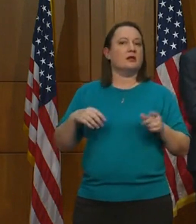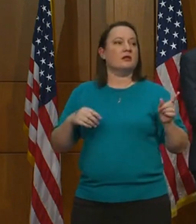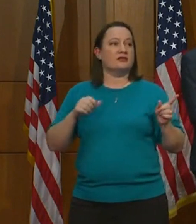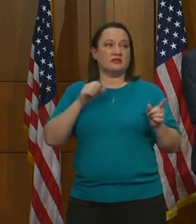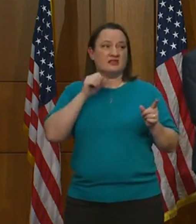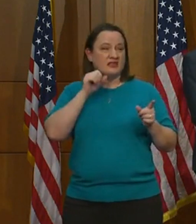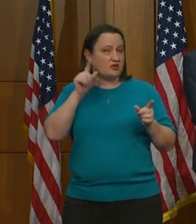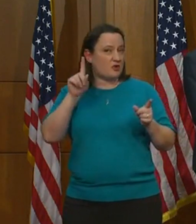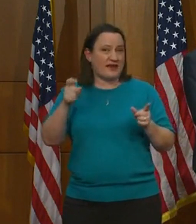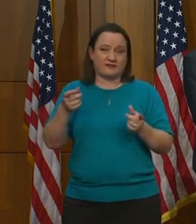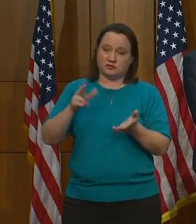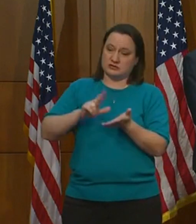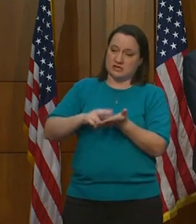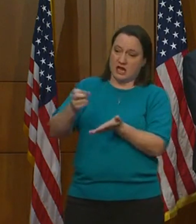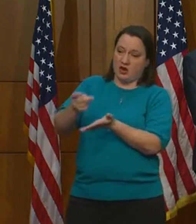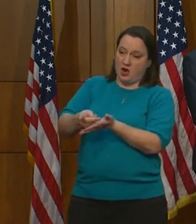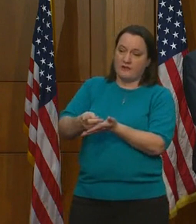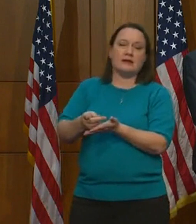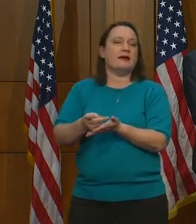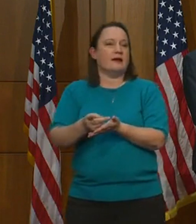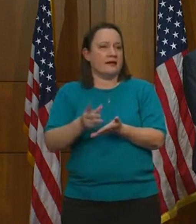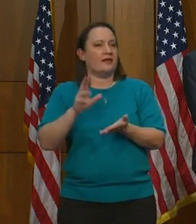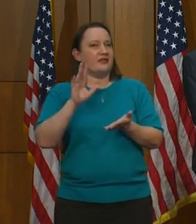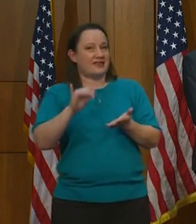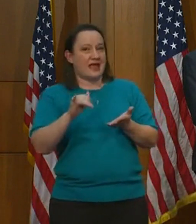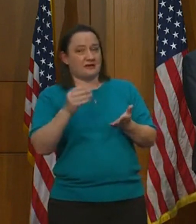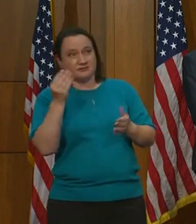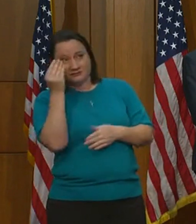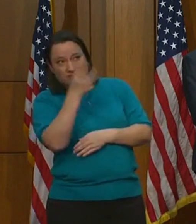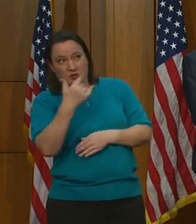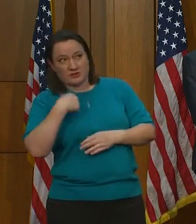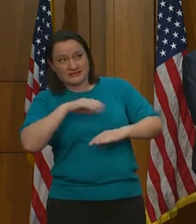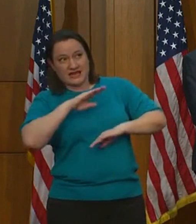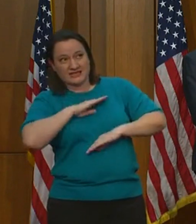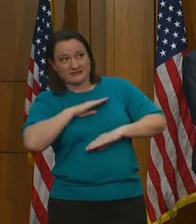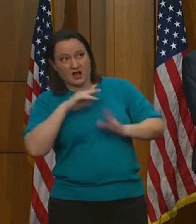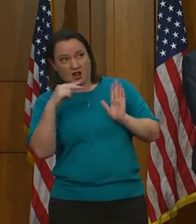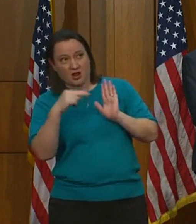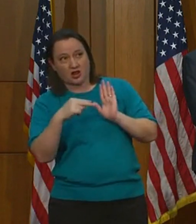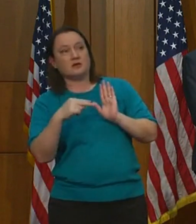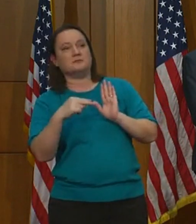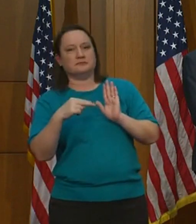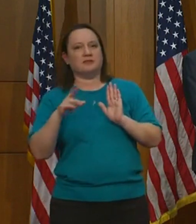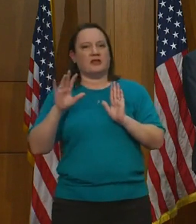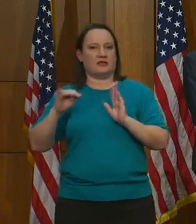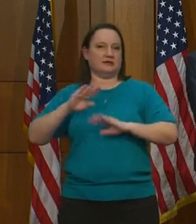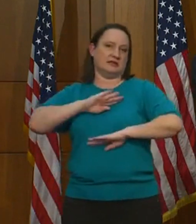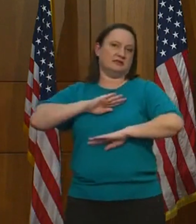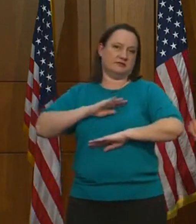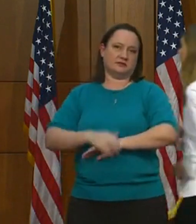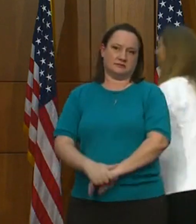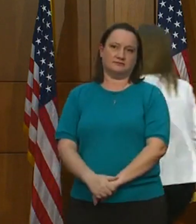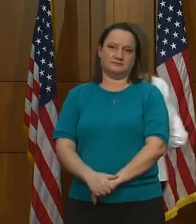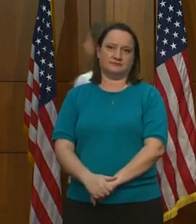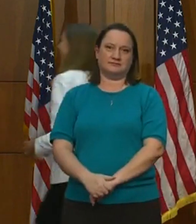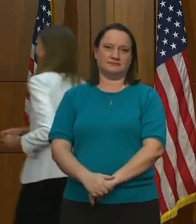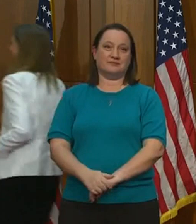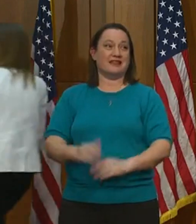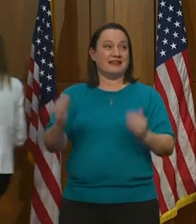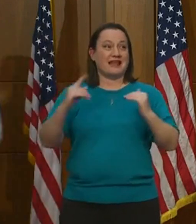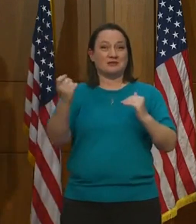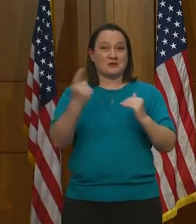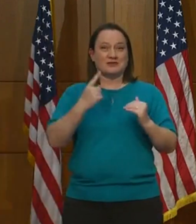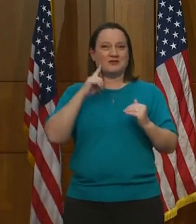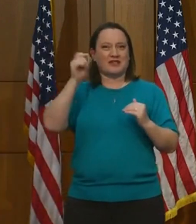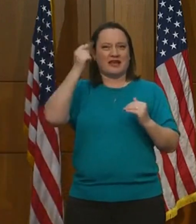It acknowledges that that's correct. Right. And then my other question was actually for the governor specifically. And, you